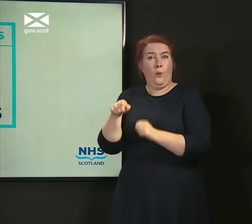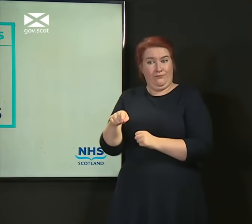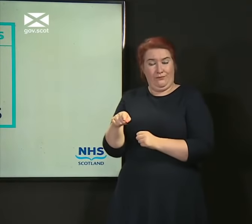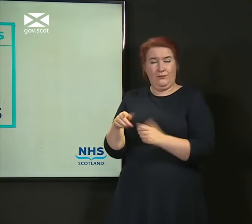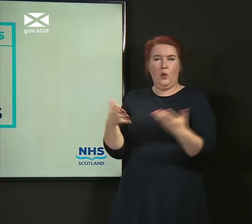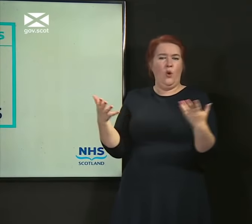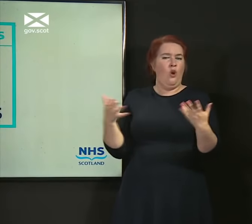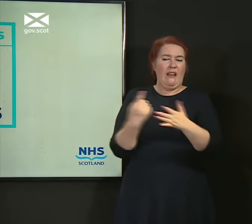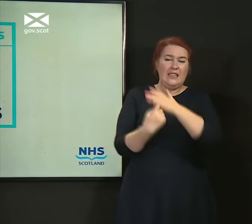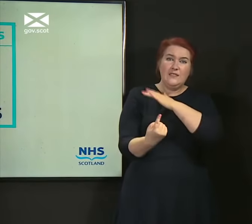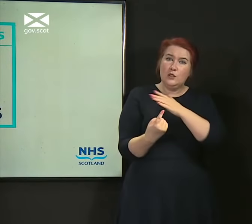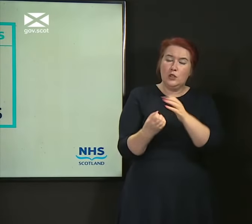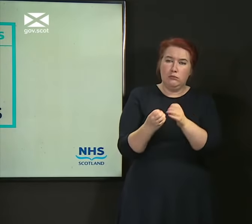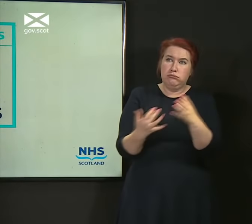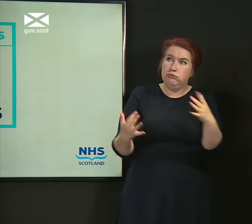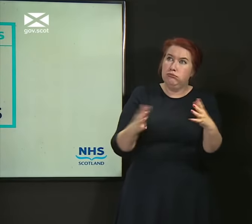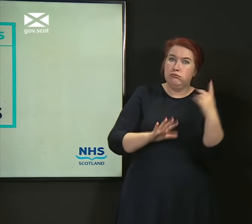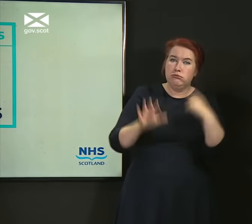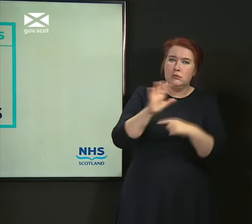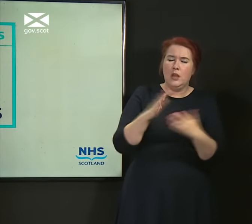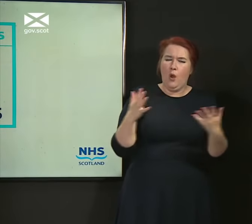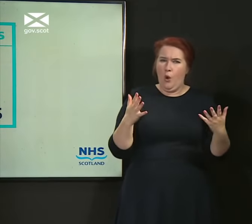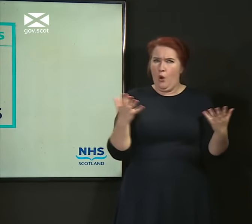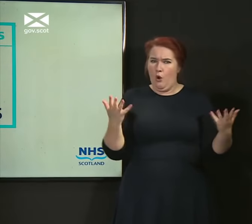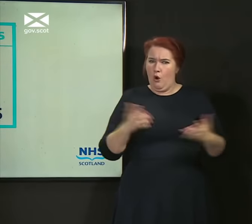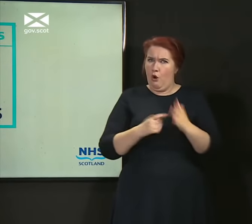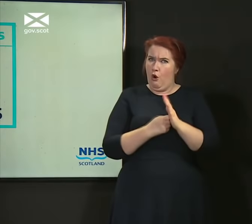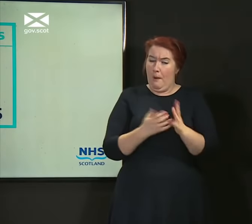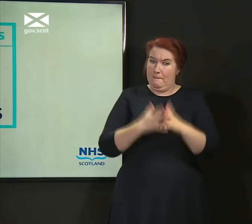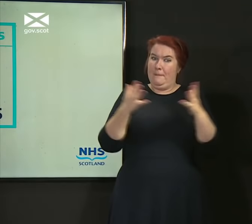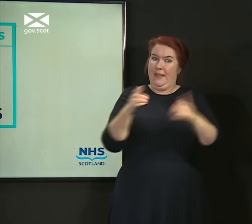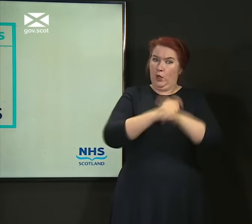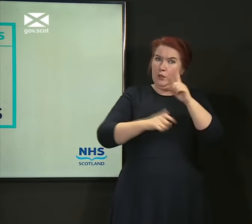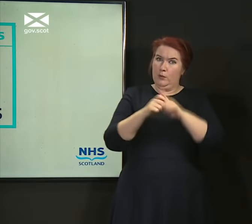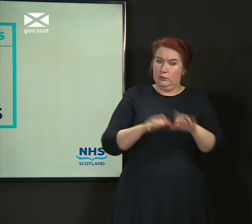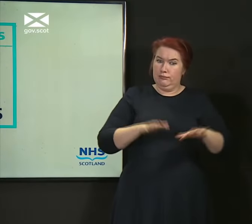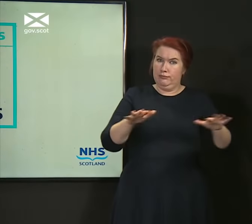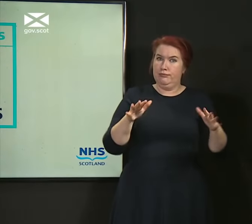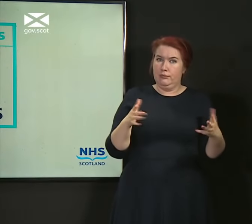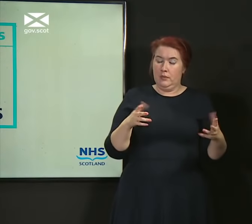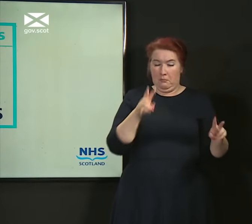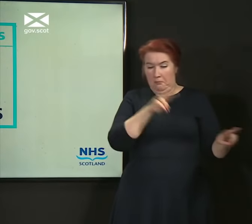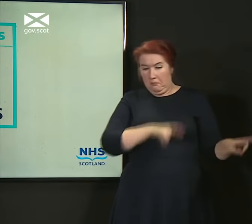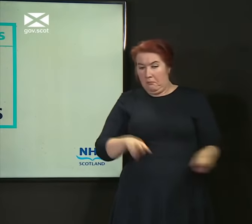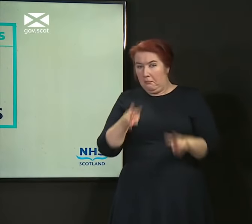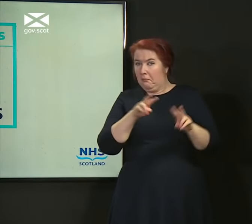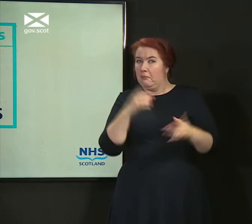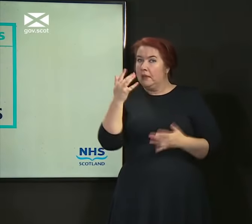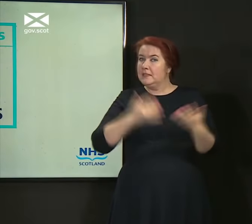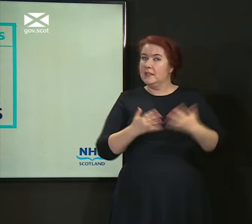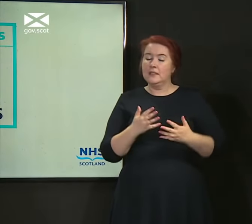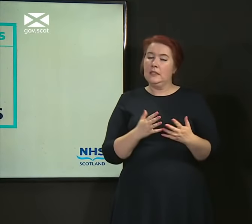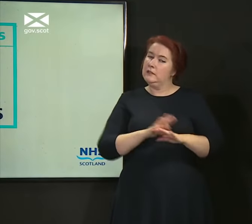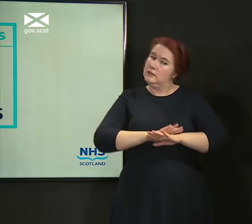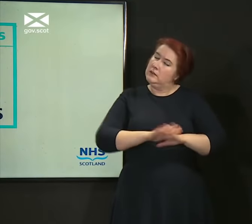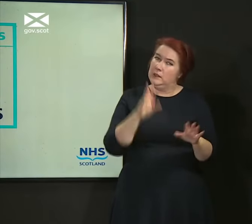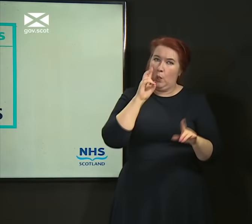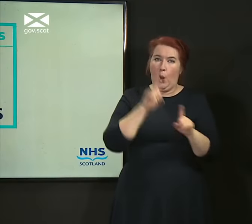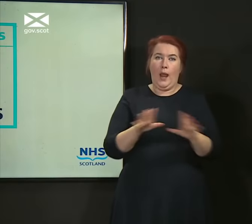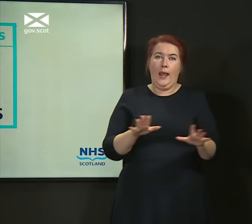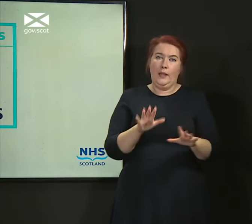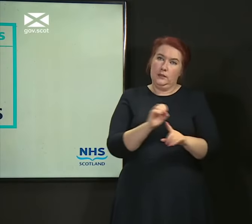in individual cases? Or is it bigger community spread? There is no indication at this point that that's what it is.